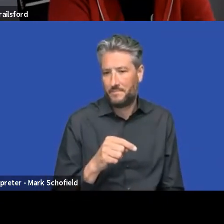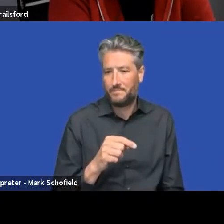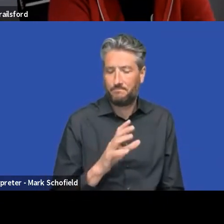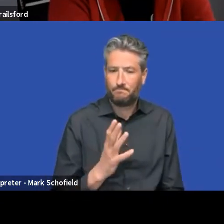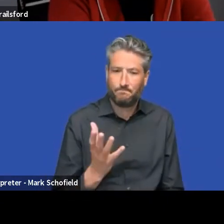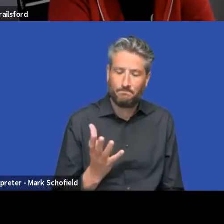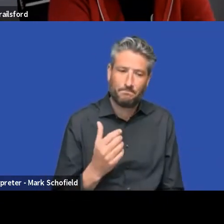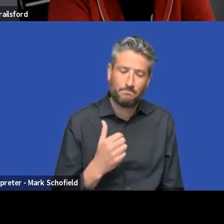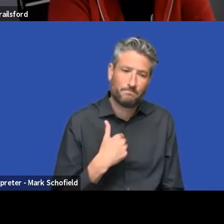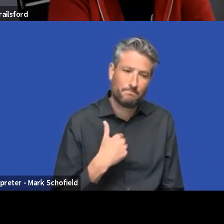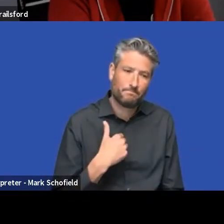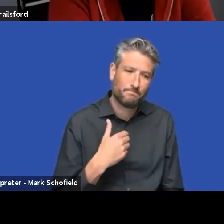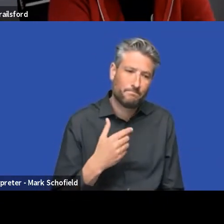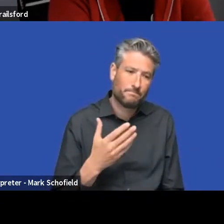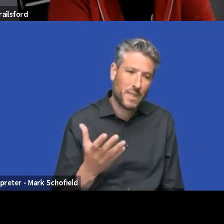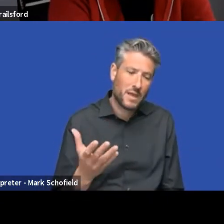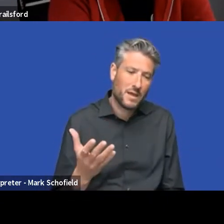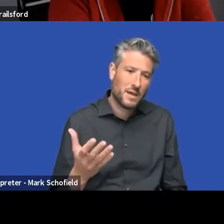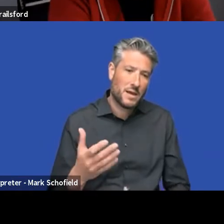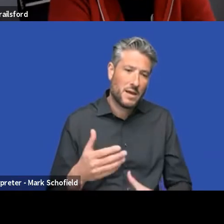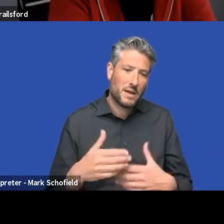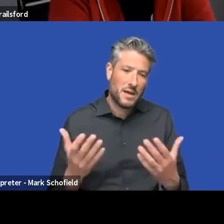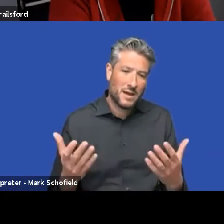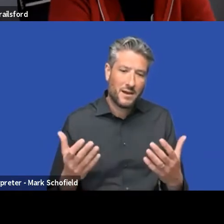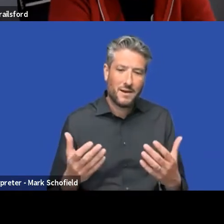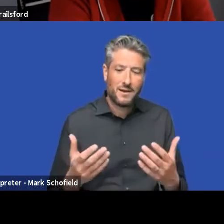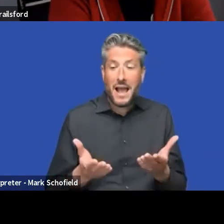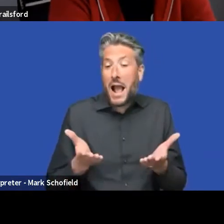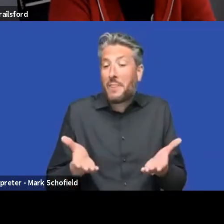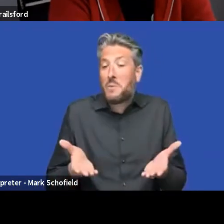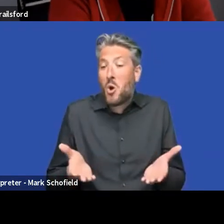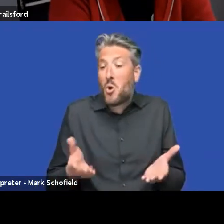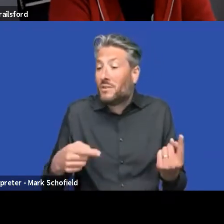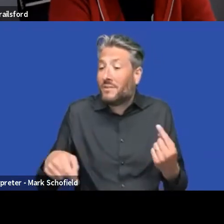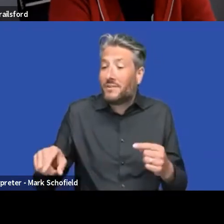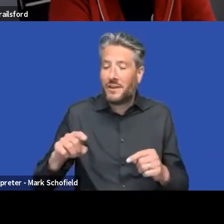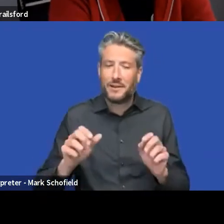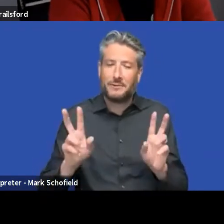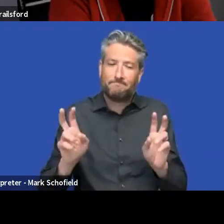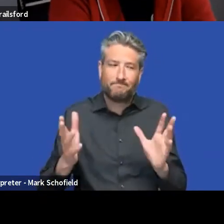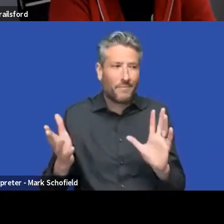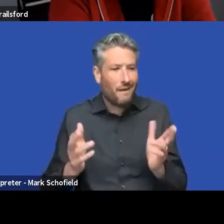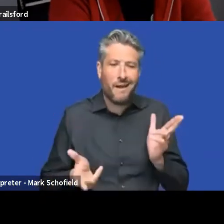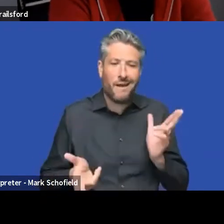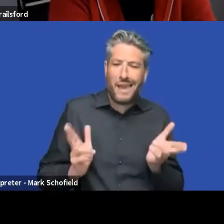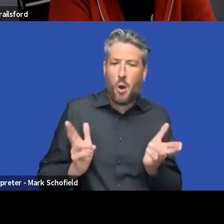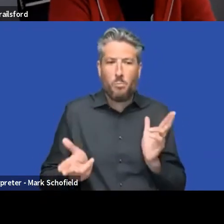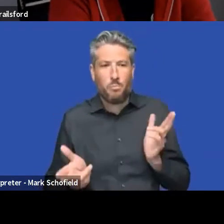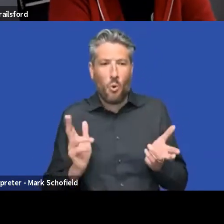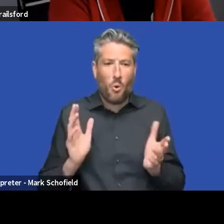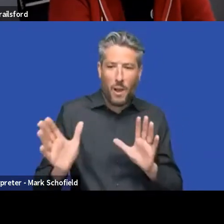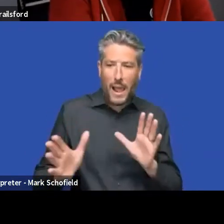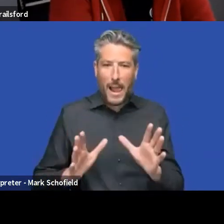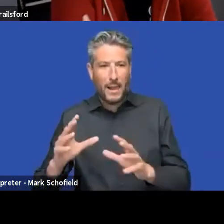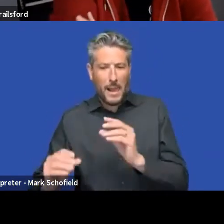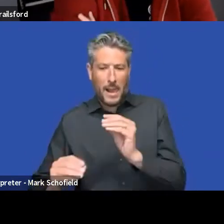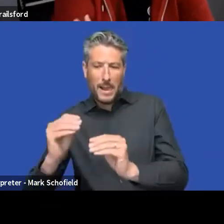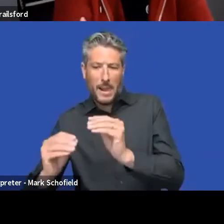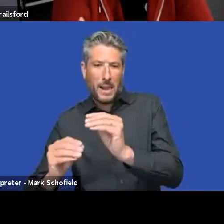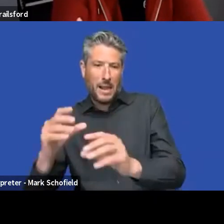not, it's not, it's going to be less a cowboy than it is today. So we can have, you know, safe upgrades, and you